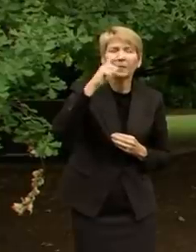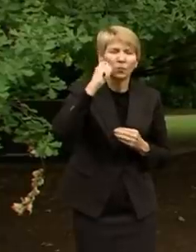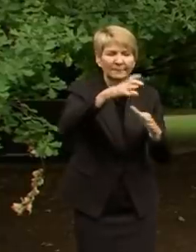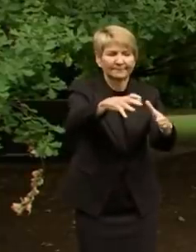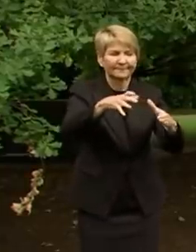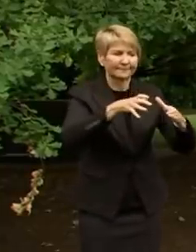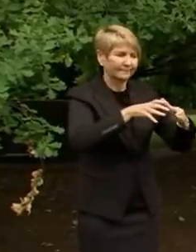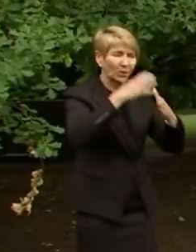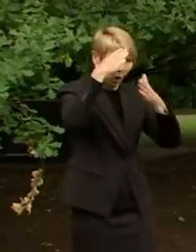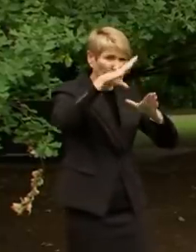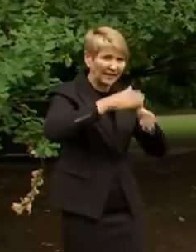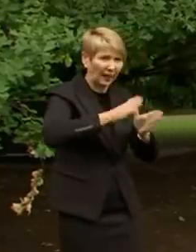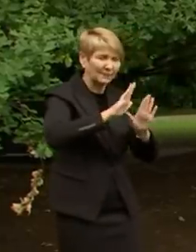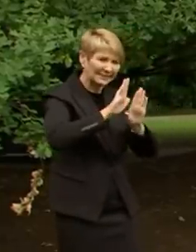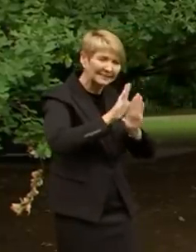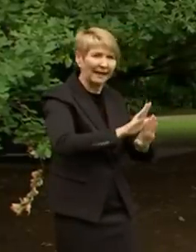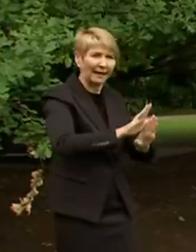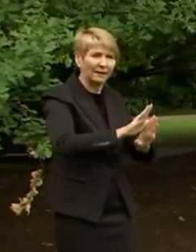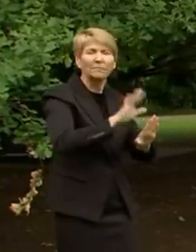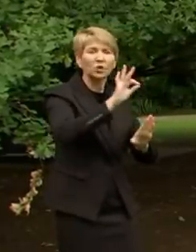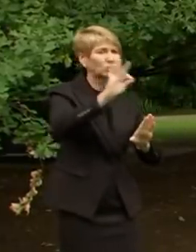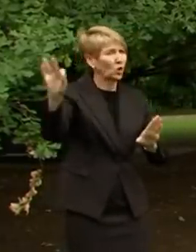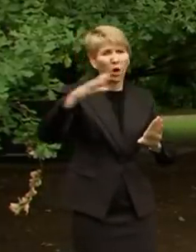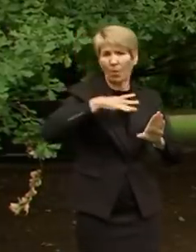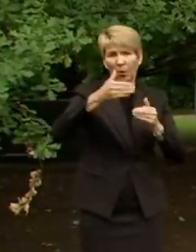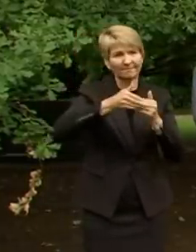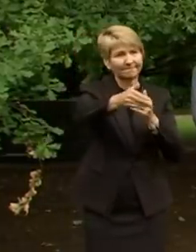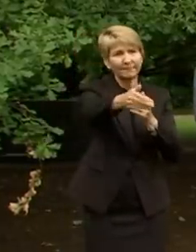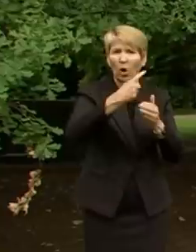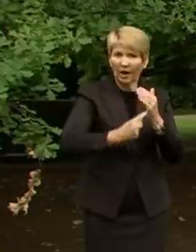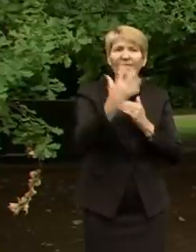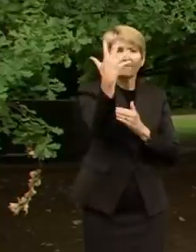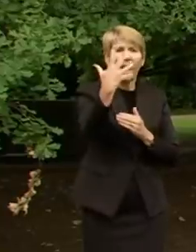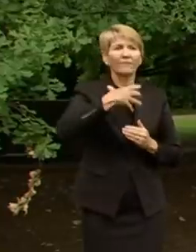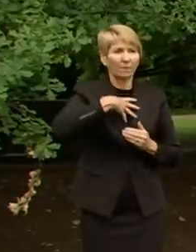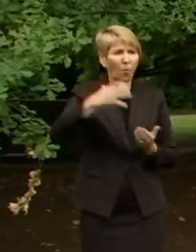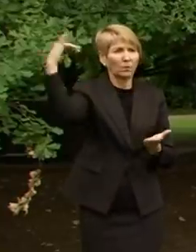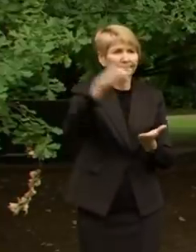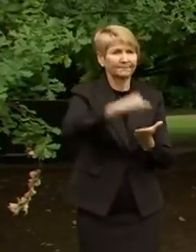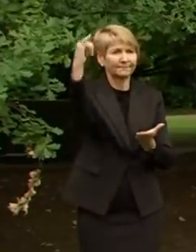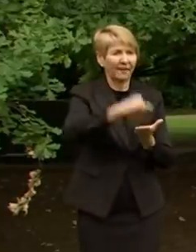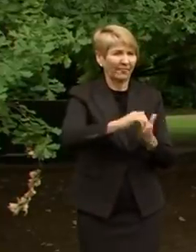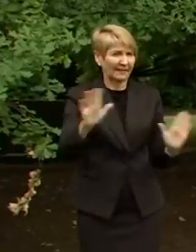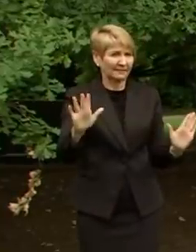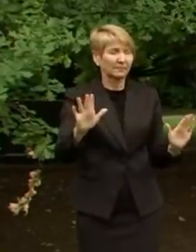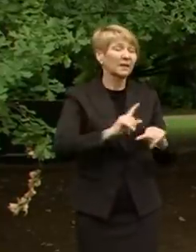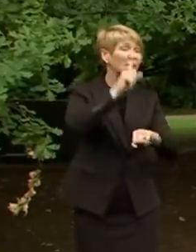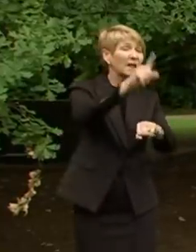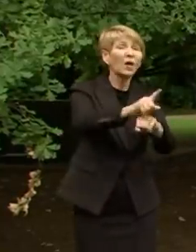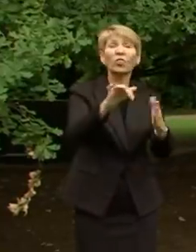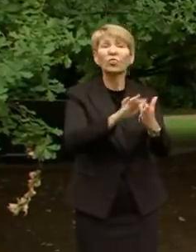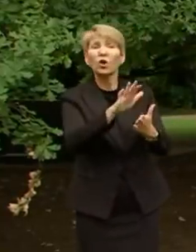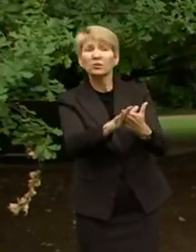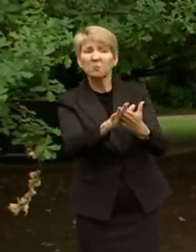but there's no further flights beyond those five until at the earliest next Thursday. But we'll keep you